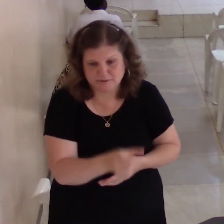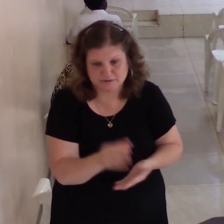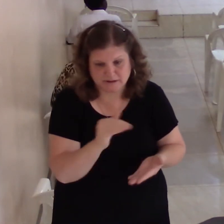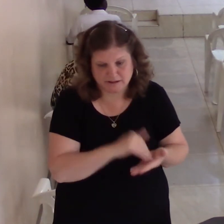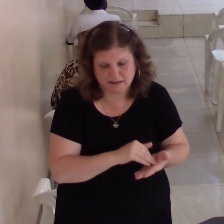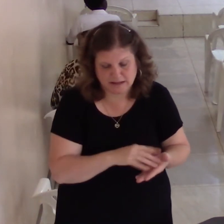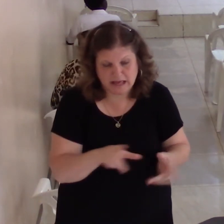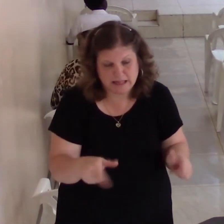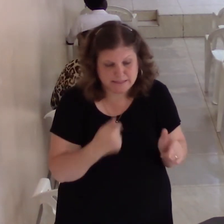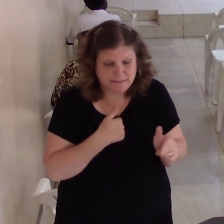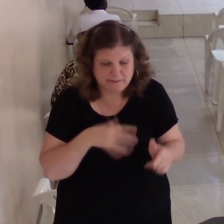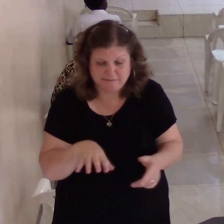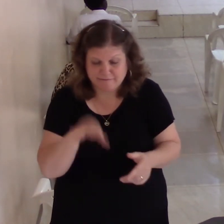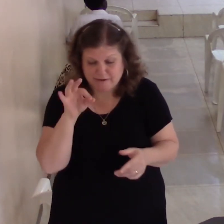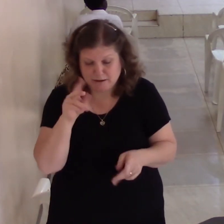someone else who maybe will appreciate it.